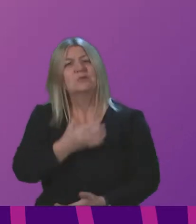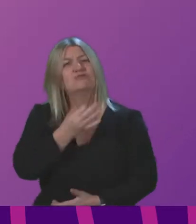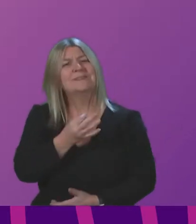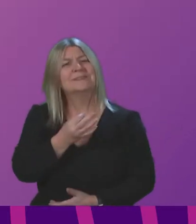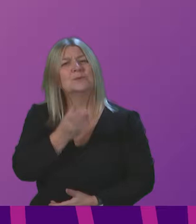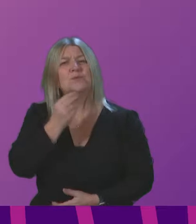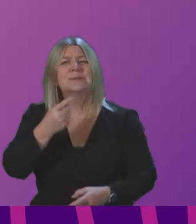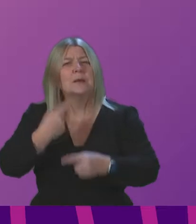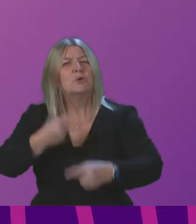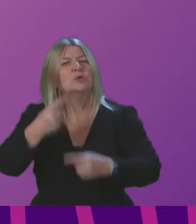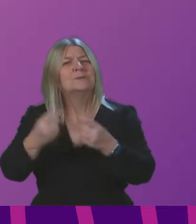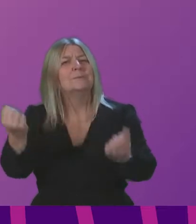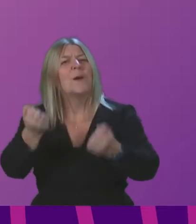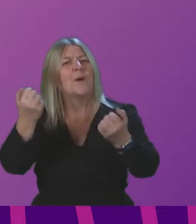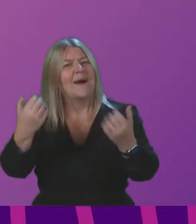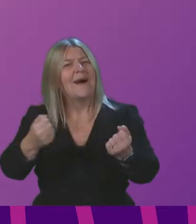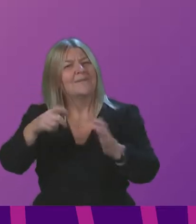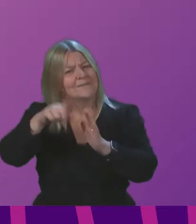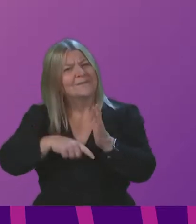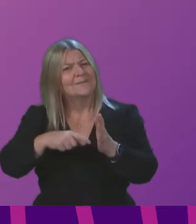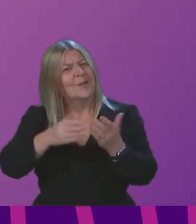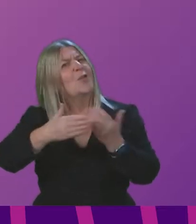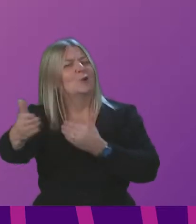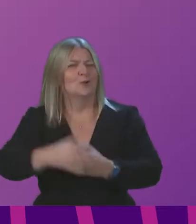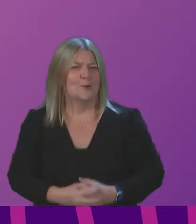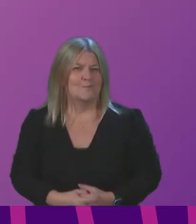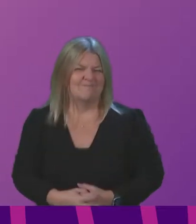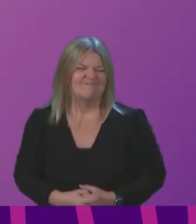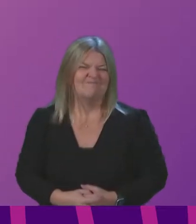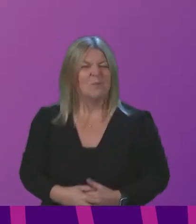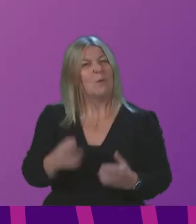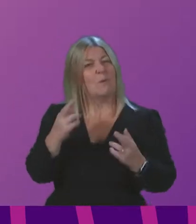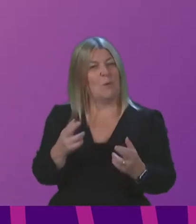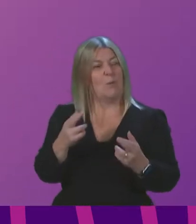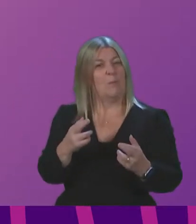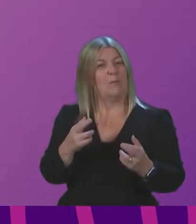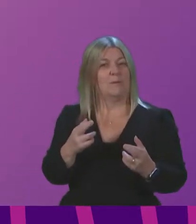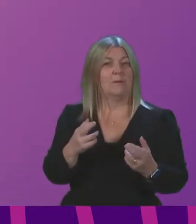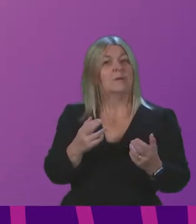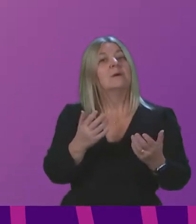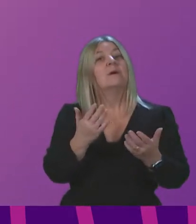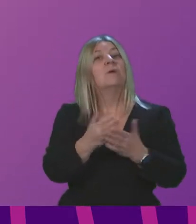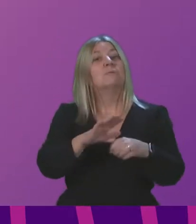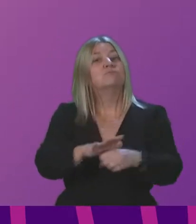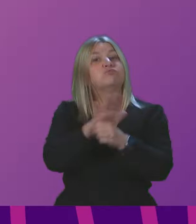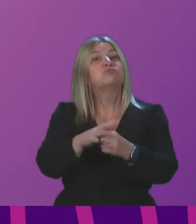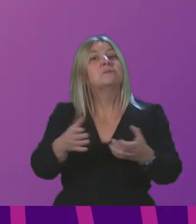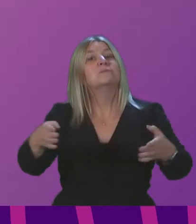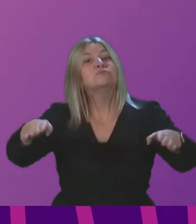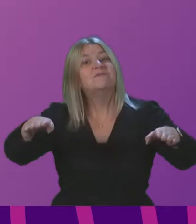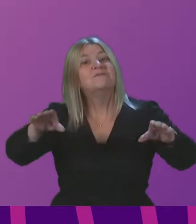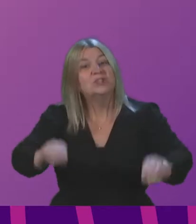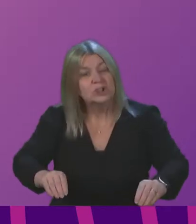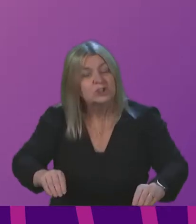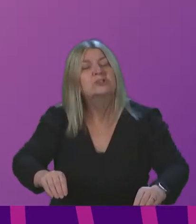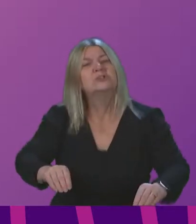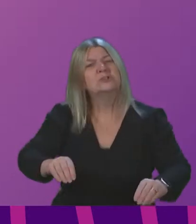long term and I do hope that once we emerge from Covid that this is something that committees of this Parliament look into to ensure that local